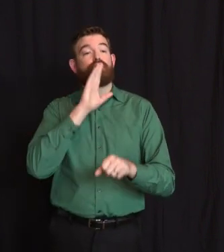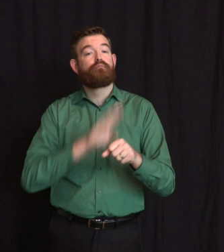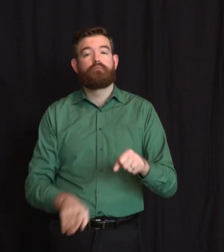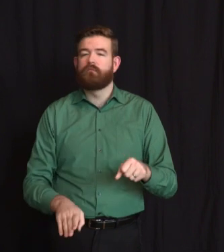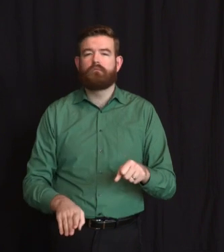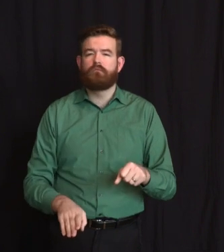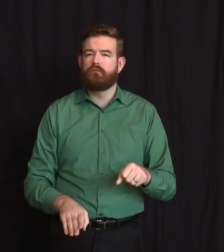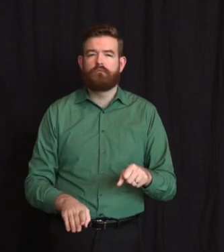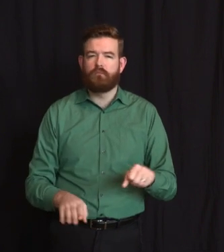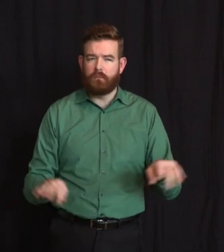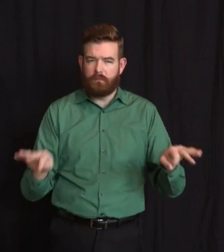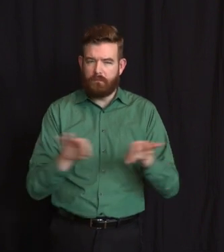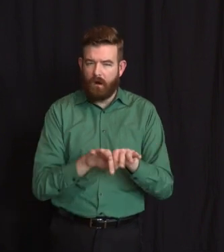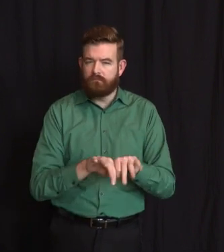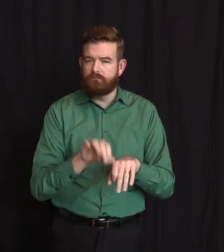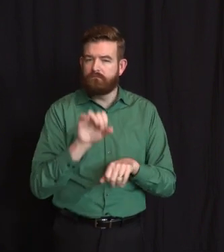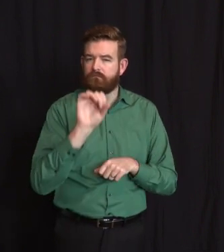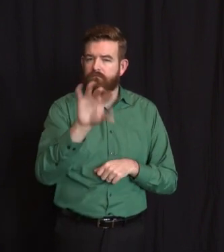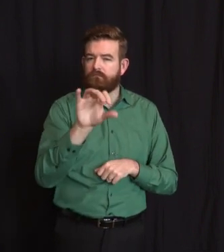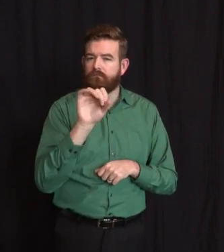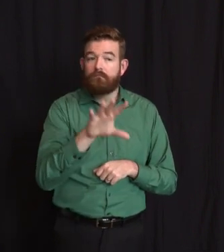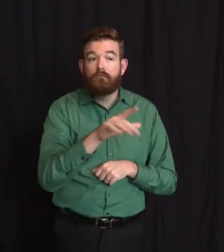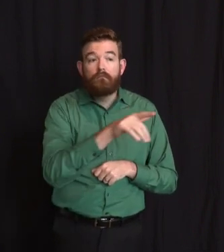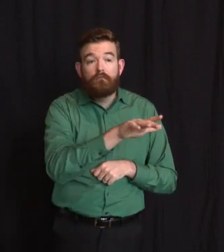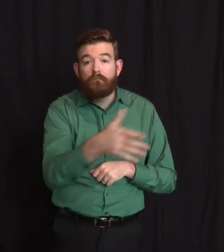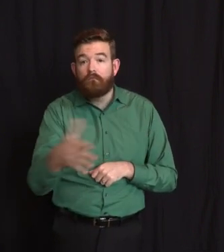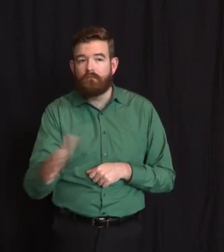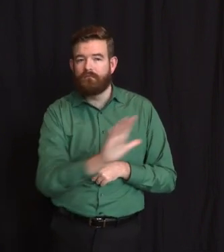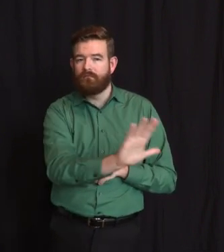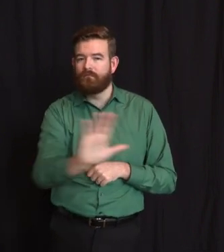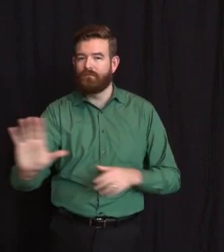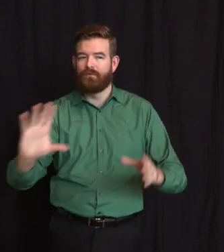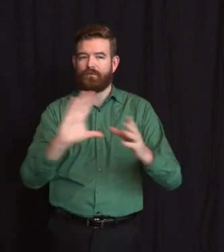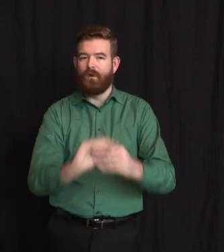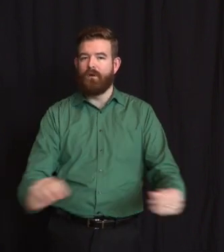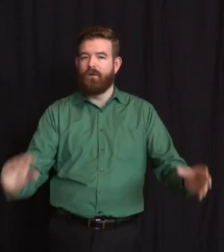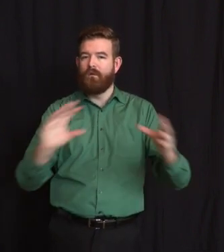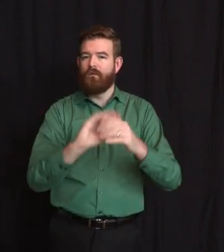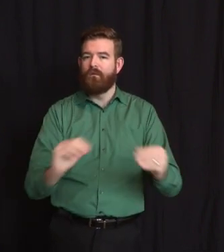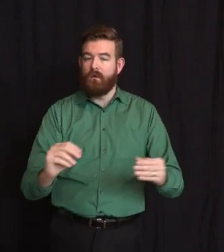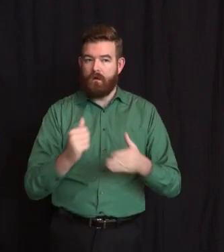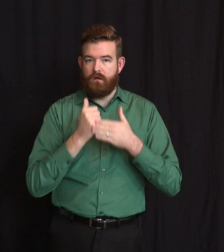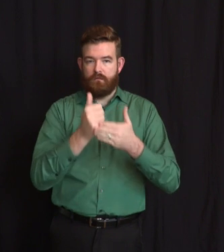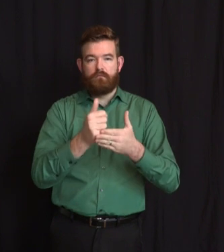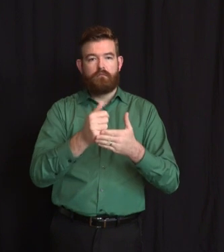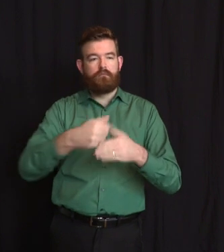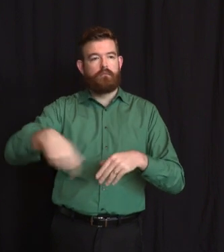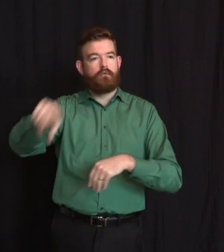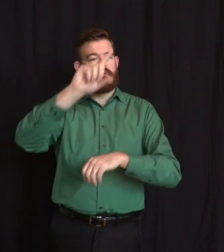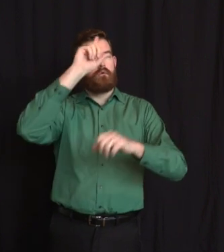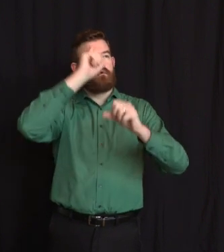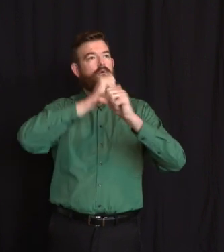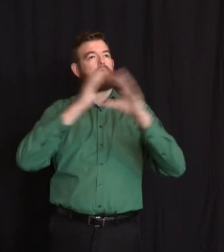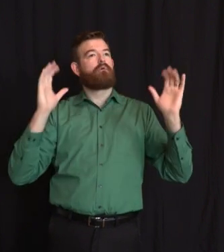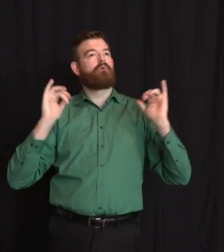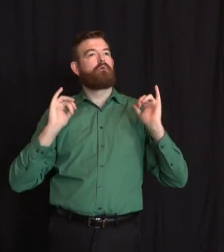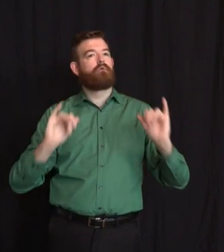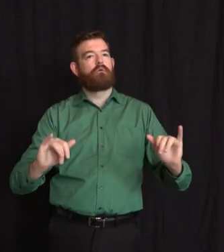to halt the spread of COVID-19. Here are a few more lives for us to reflect